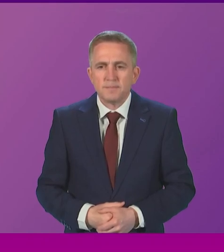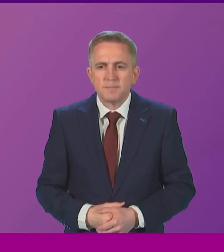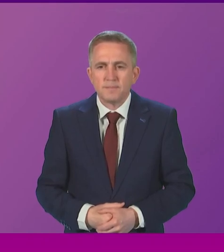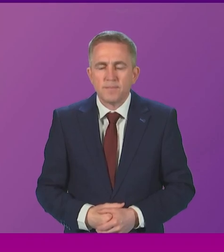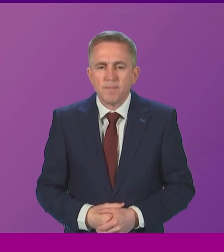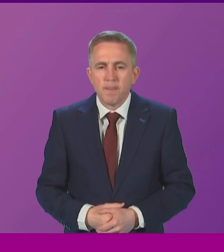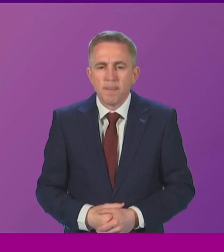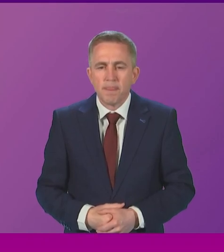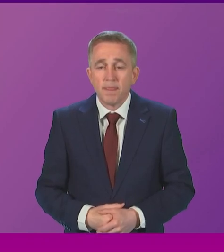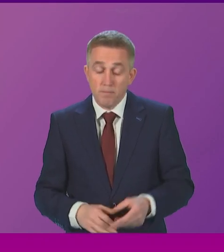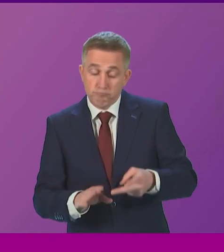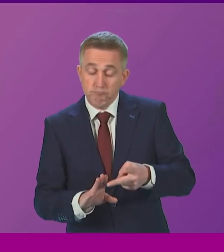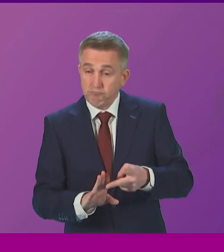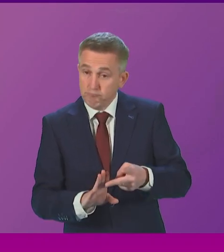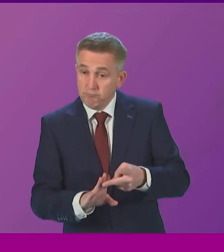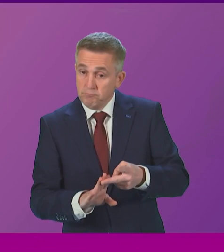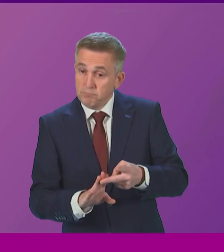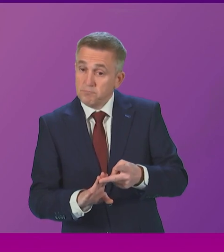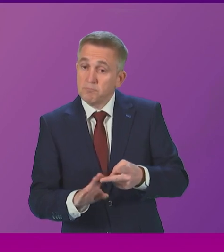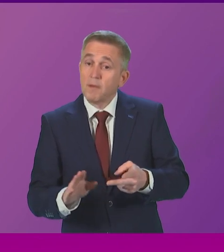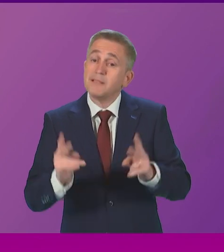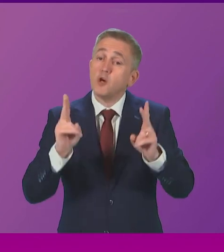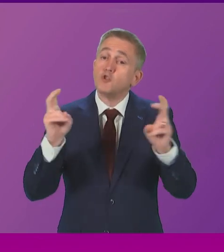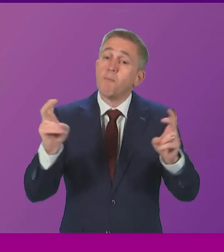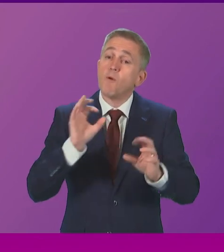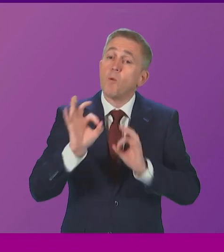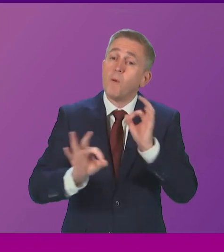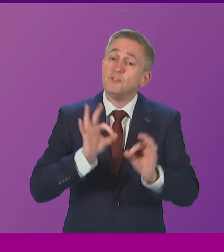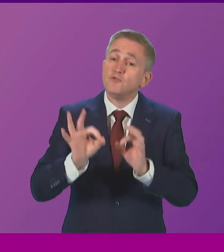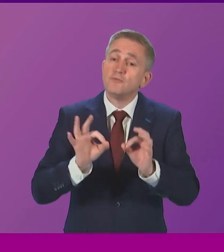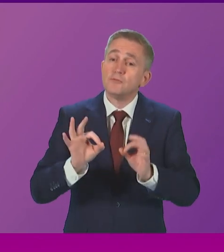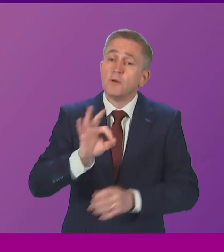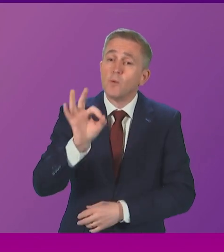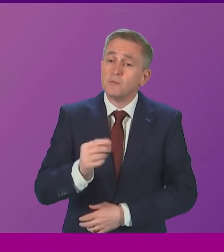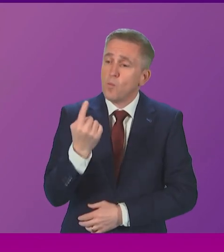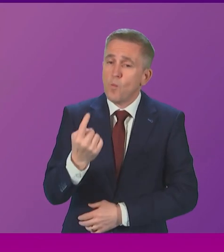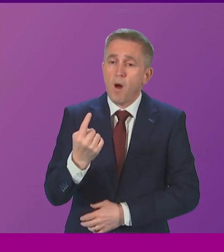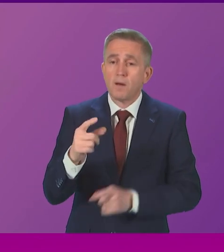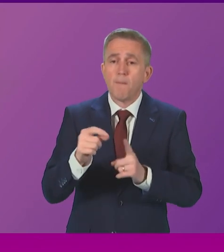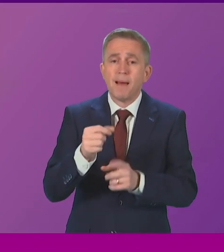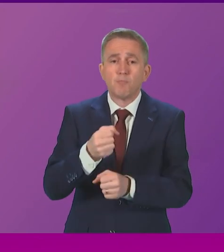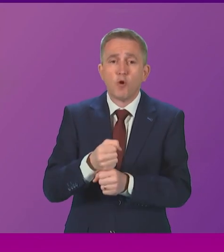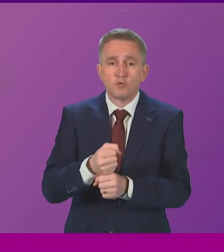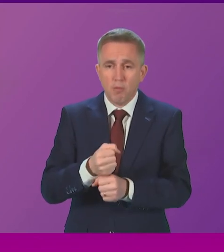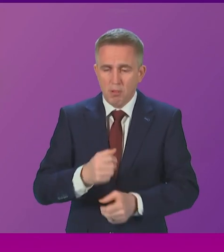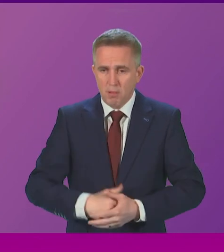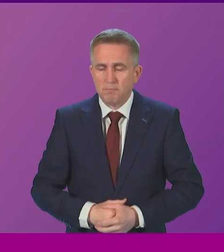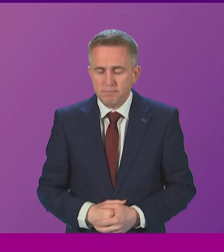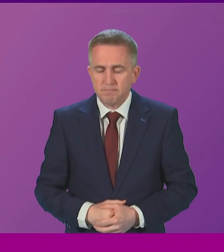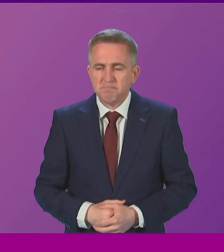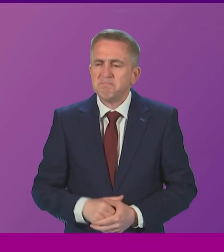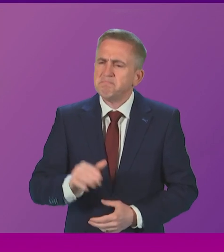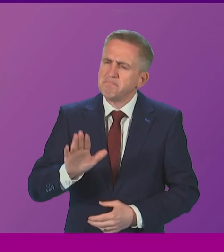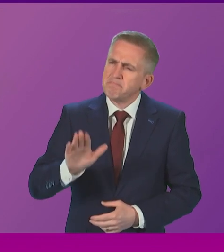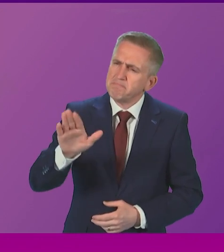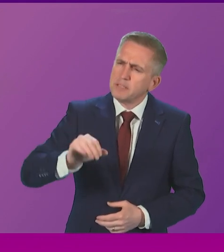The next item of business is topical questions and at question number one I call Pam Gossel. Thank you, presiding officer, to ask the